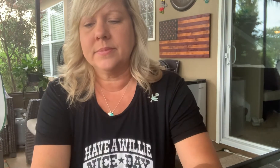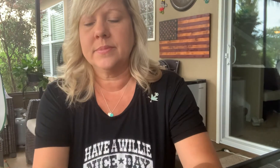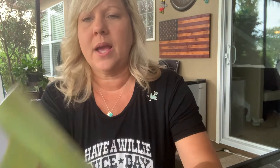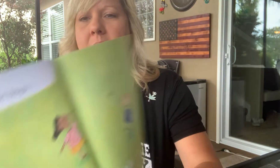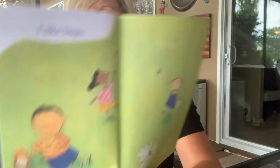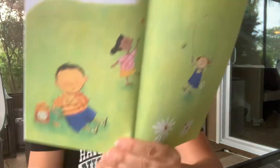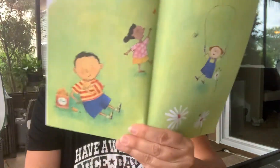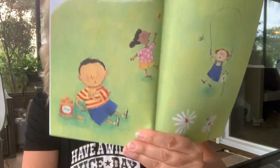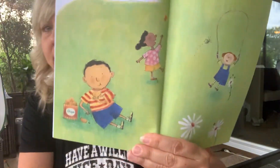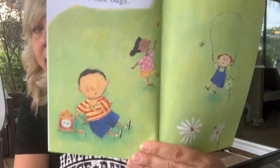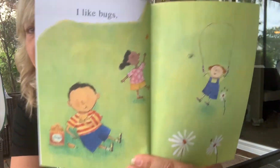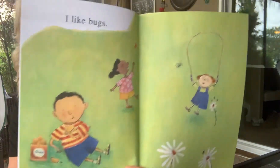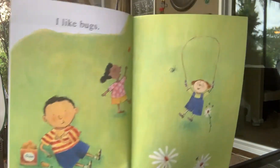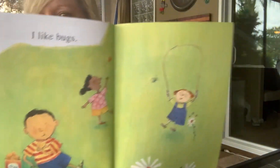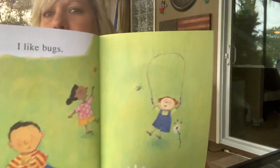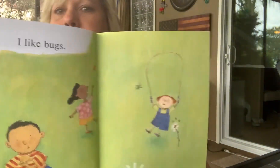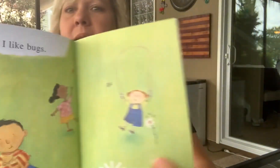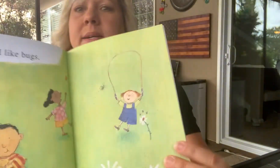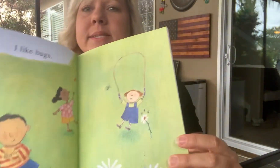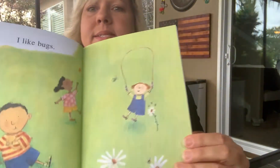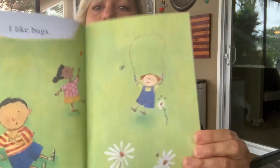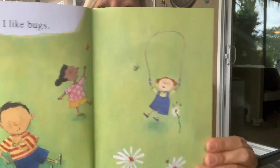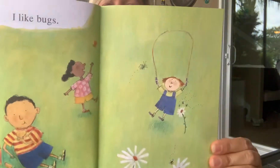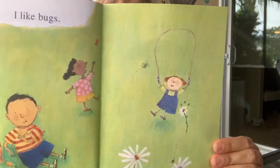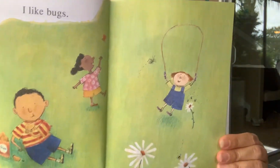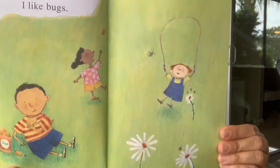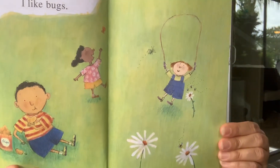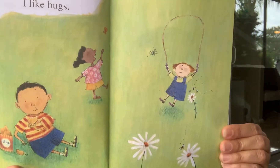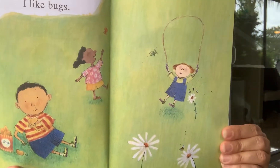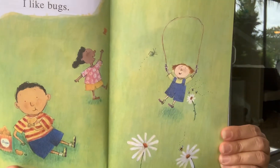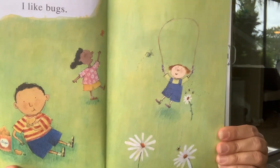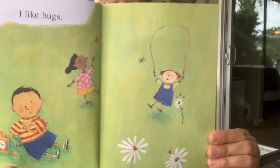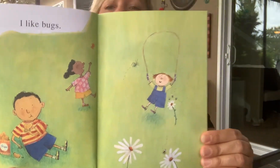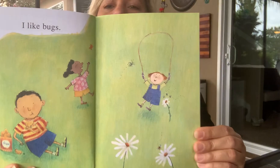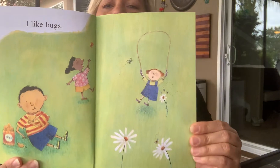I like bugs. Practice your sign language.